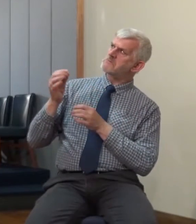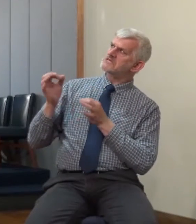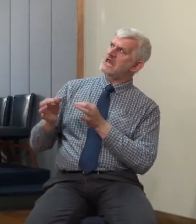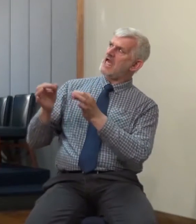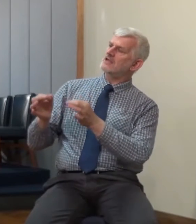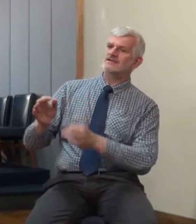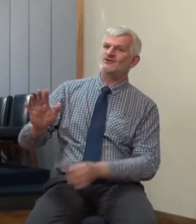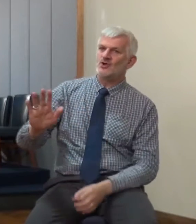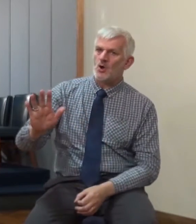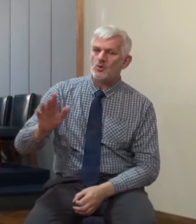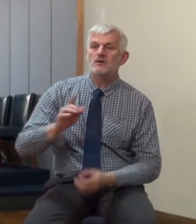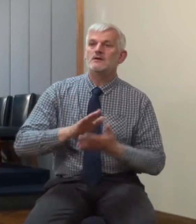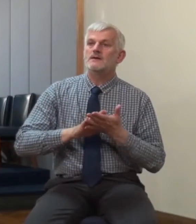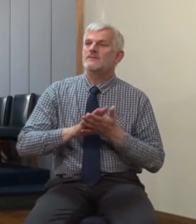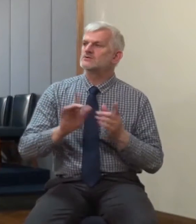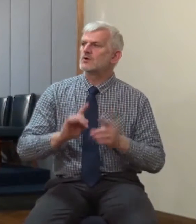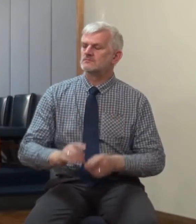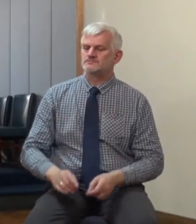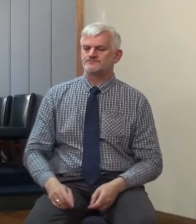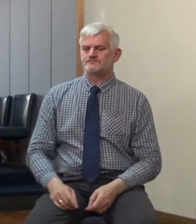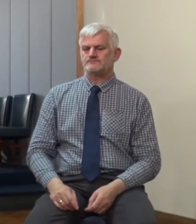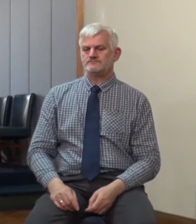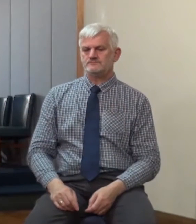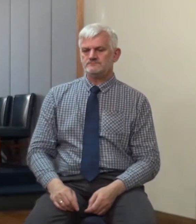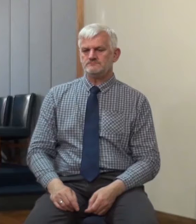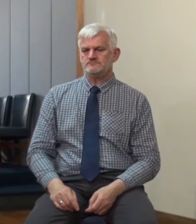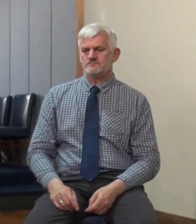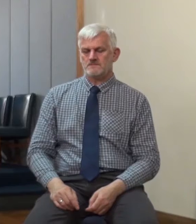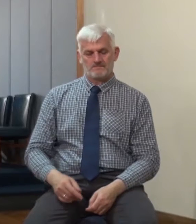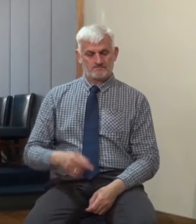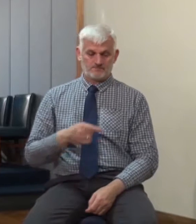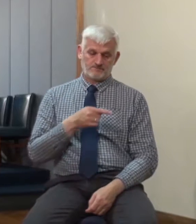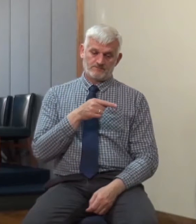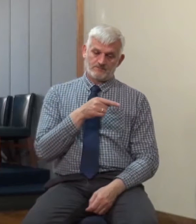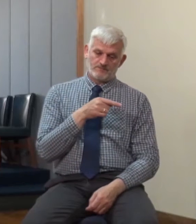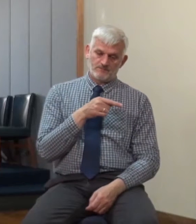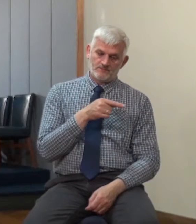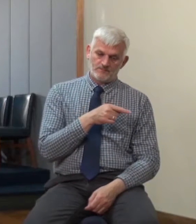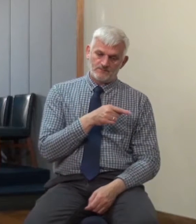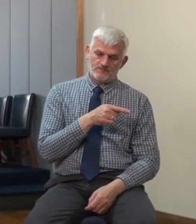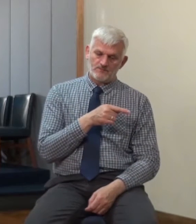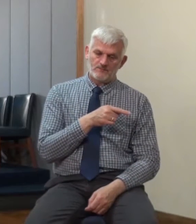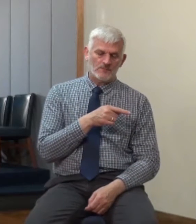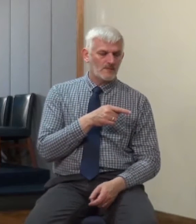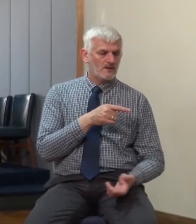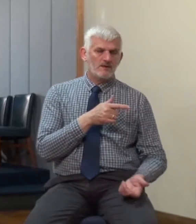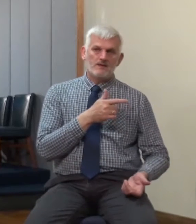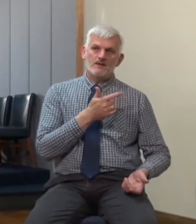is that he is not going to be a great believer in his accountability and the return of the Lord